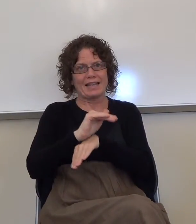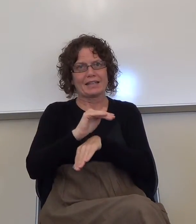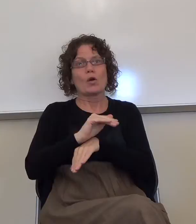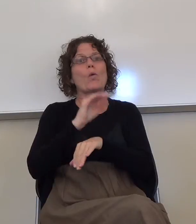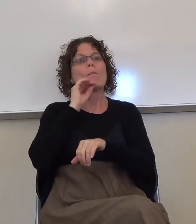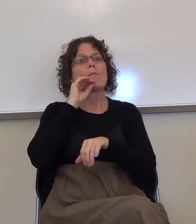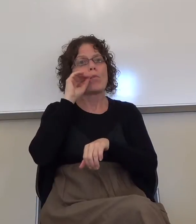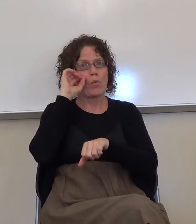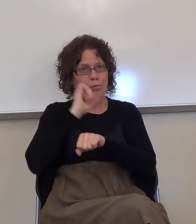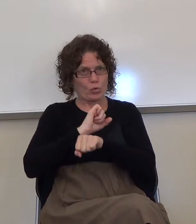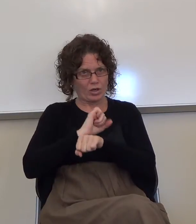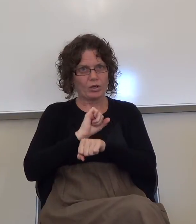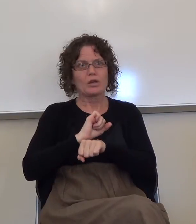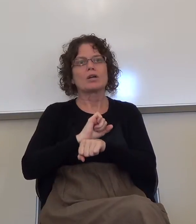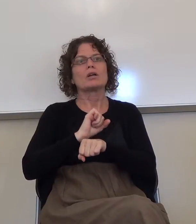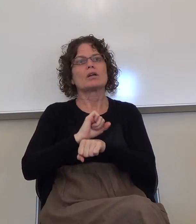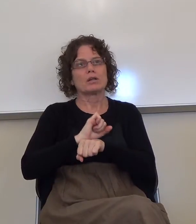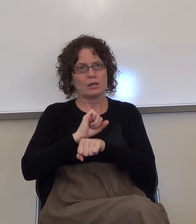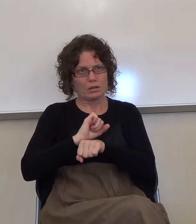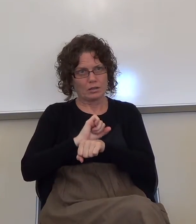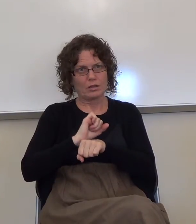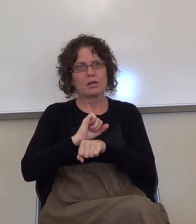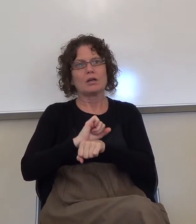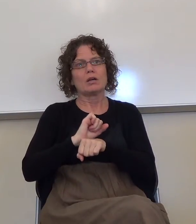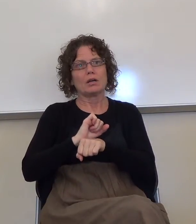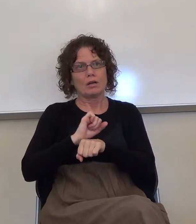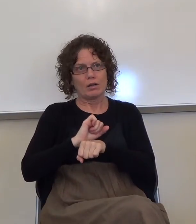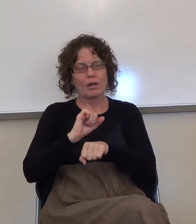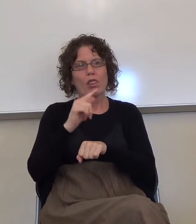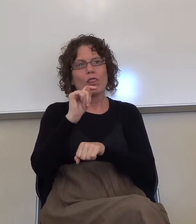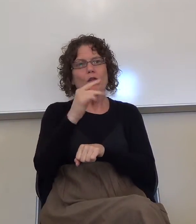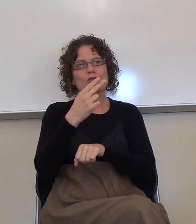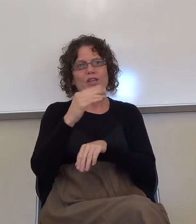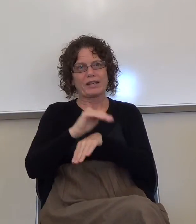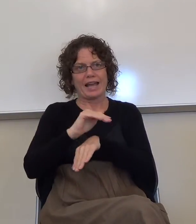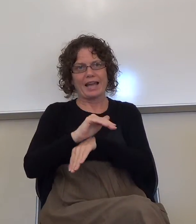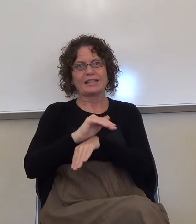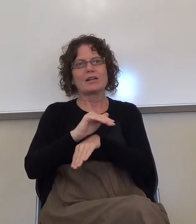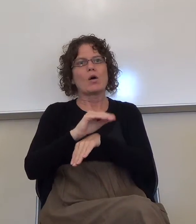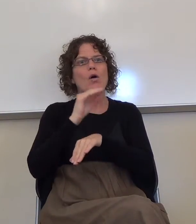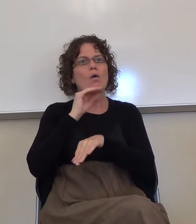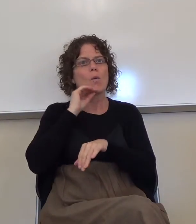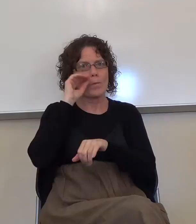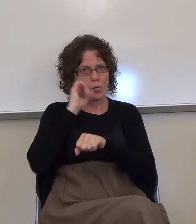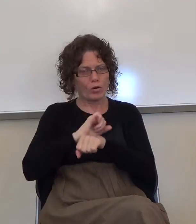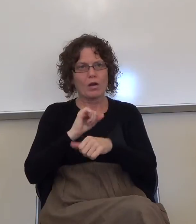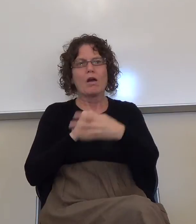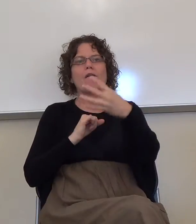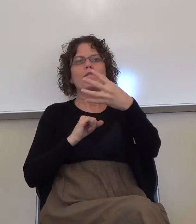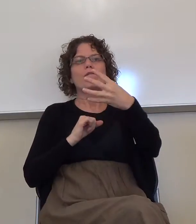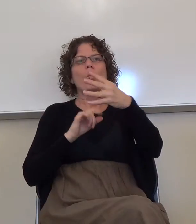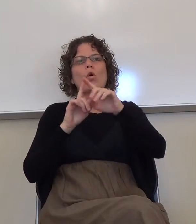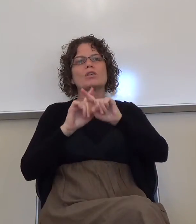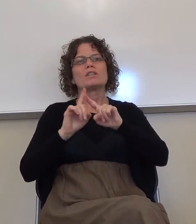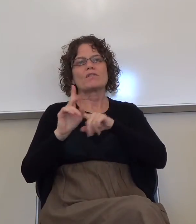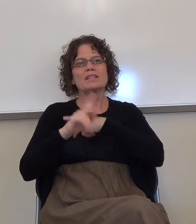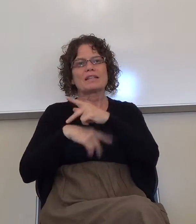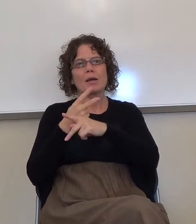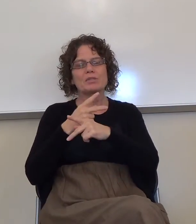homework in the same stuff. Okay. So, there are four types of what are called context clues.